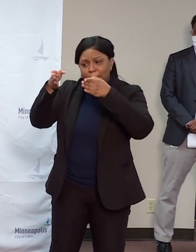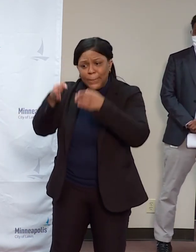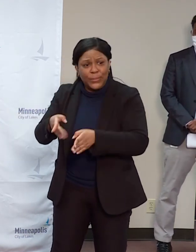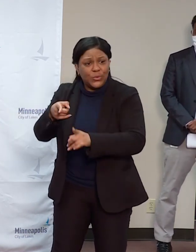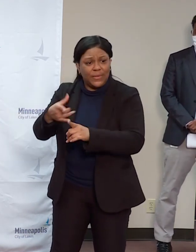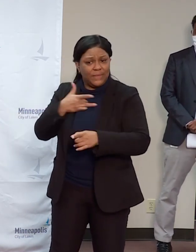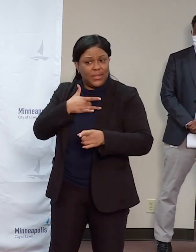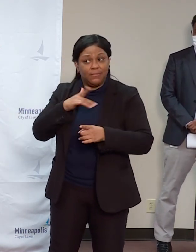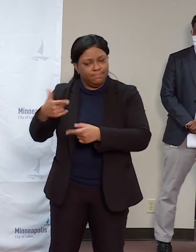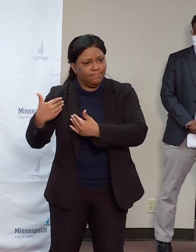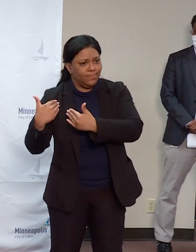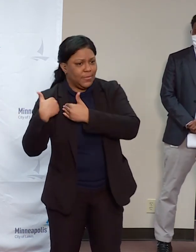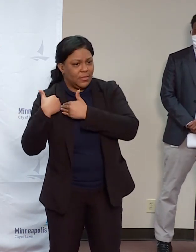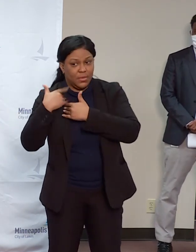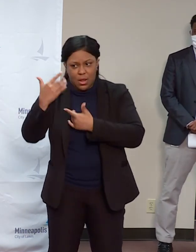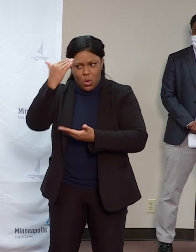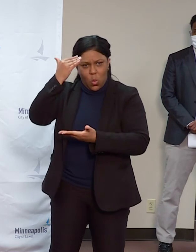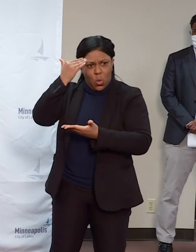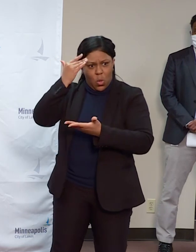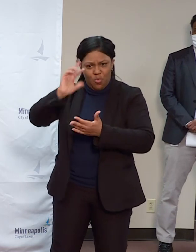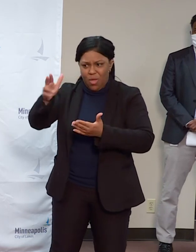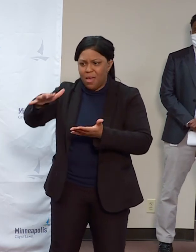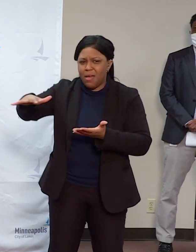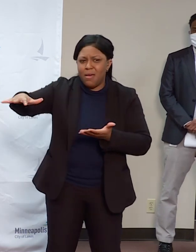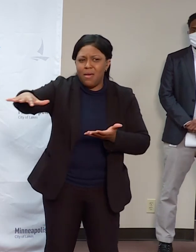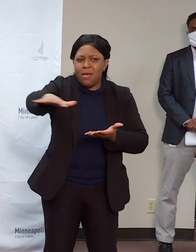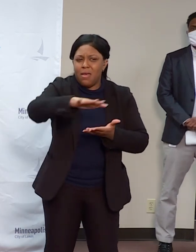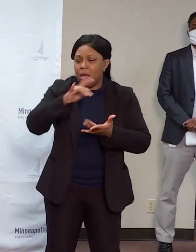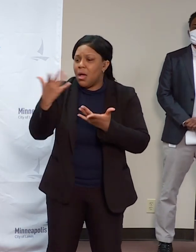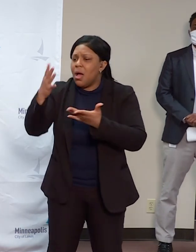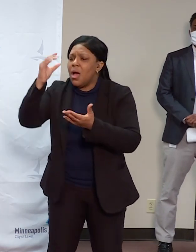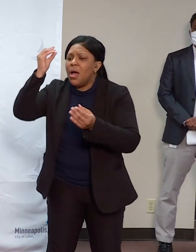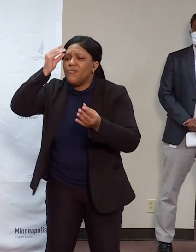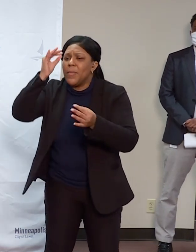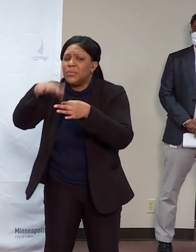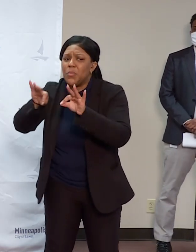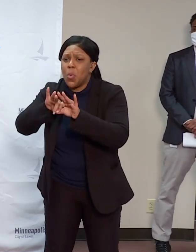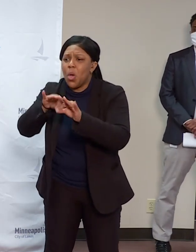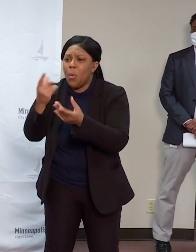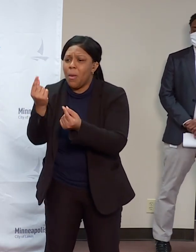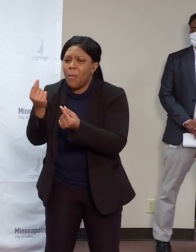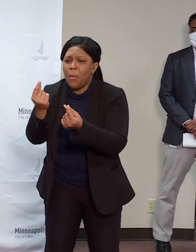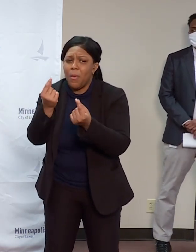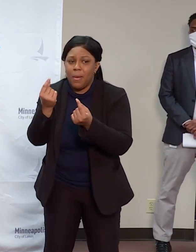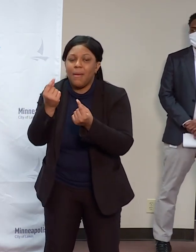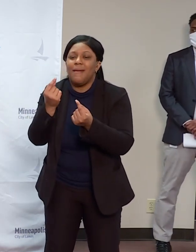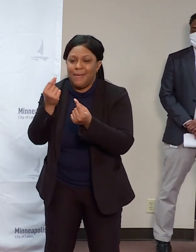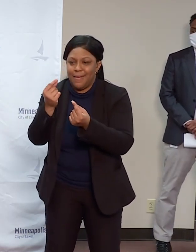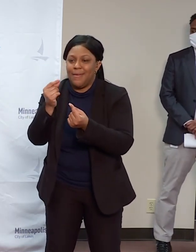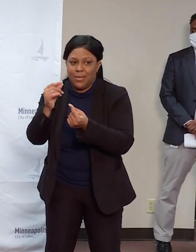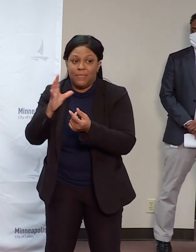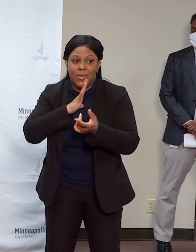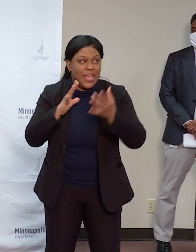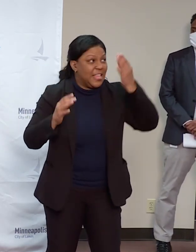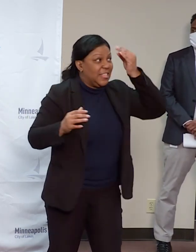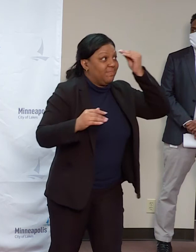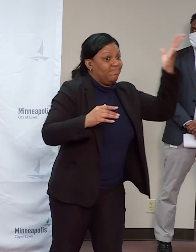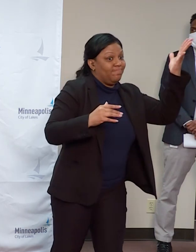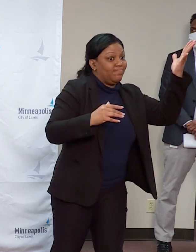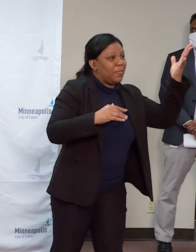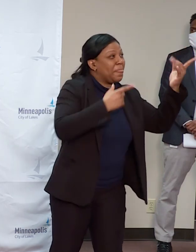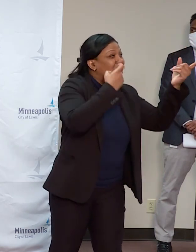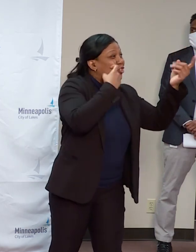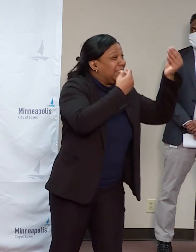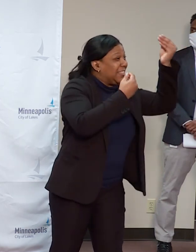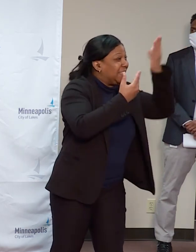is required, and what type of messages need to be conveyed in a way that would be understood by community members. We're also expanding local media